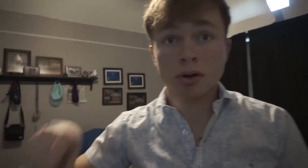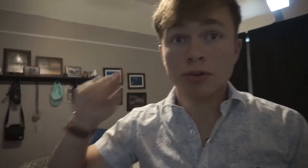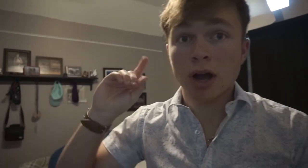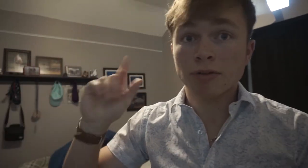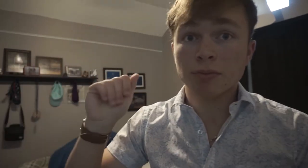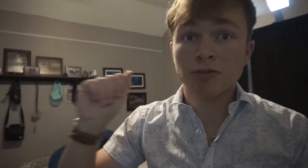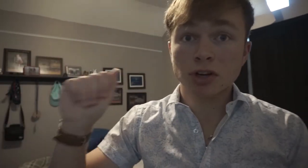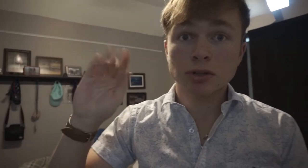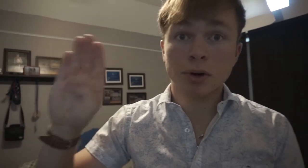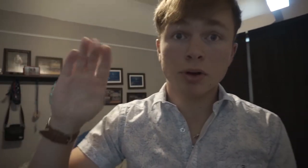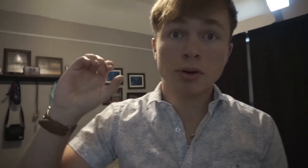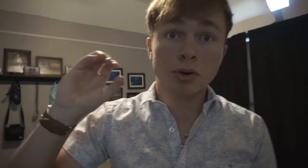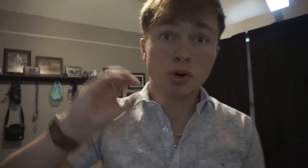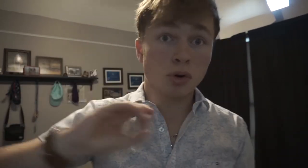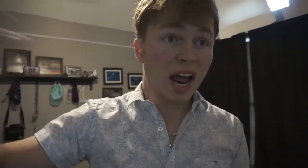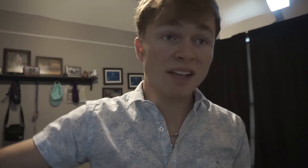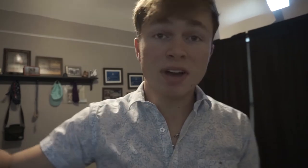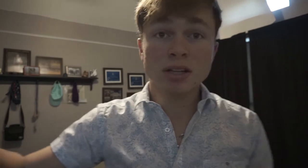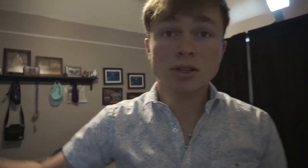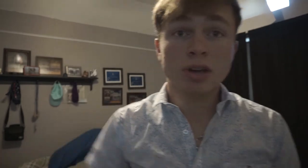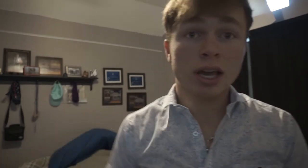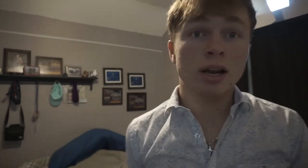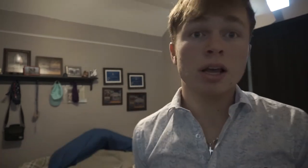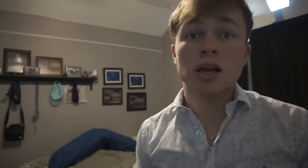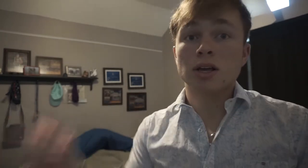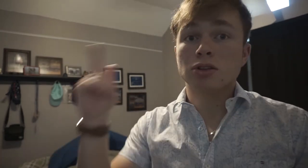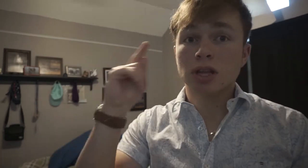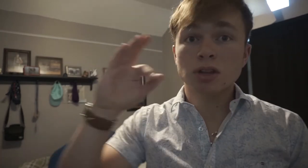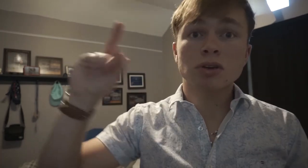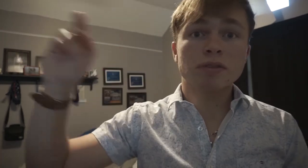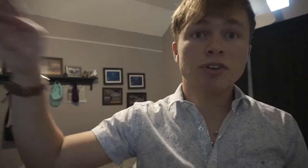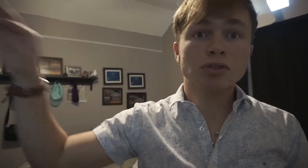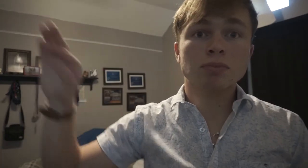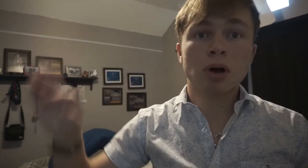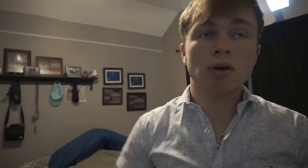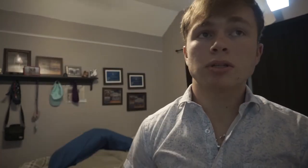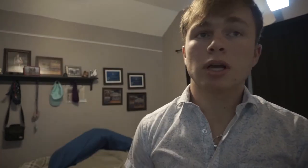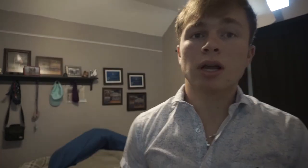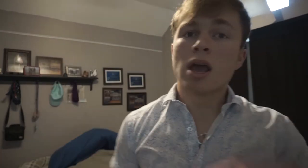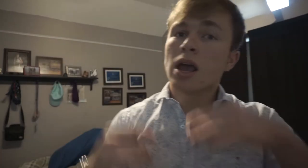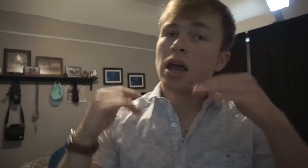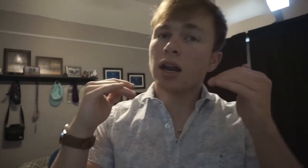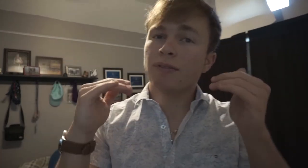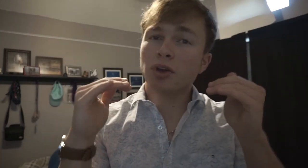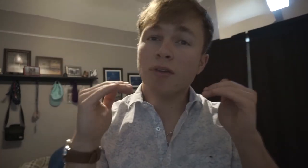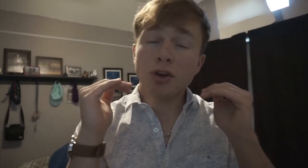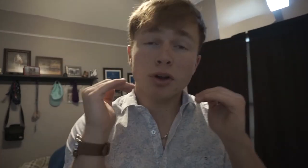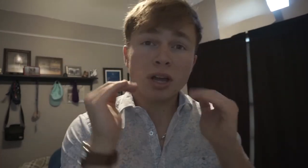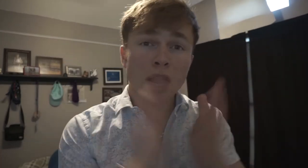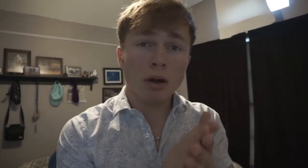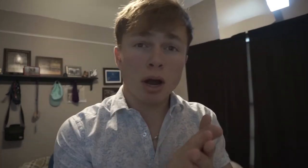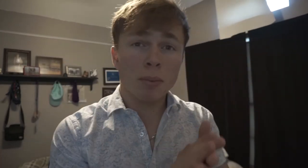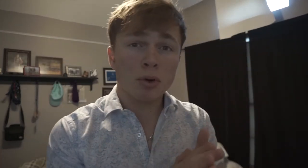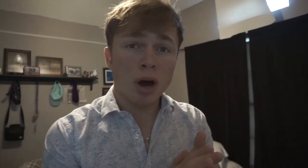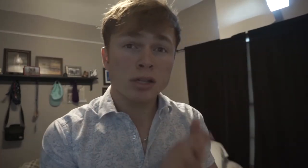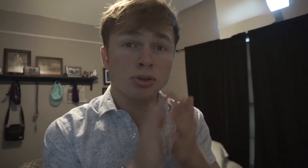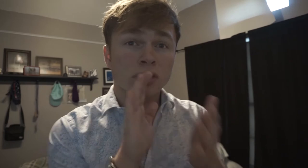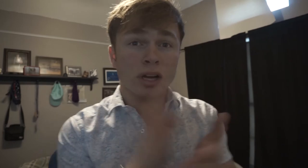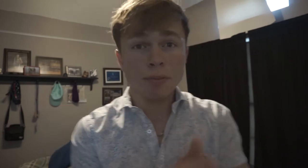So if you have your phoenix spelling. As fast as you can. Then you can phoenix spell and change. And if you ever come across to a deaf